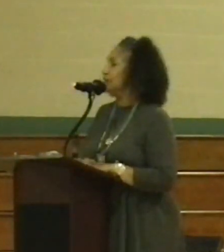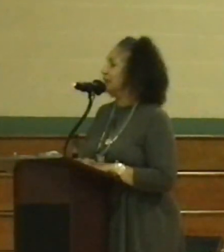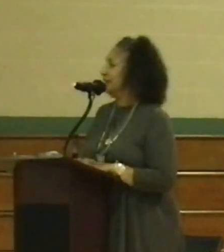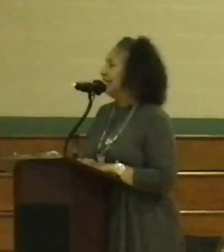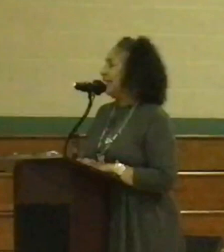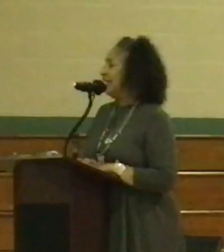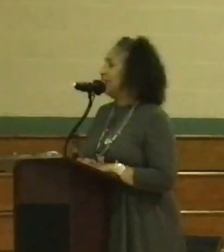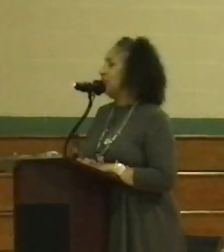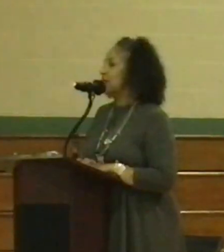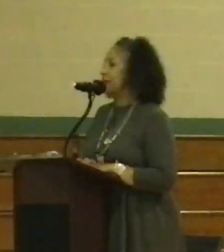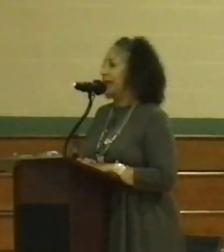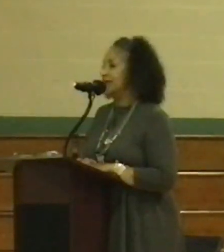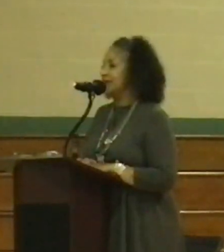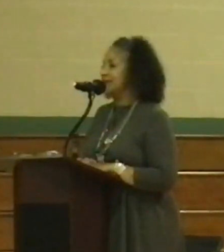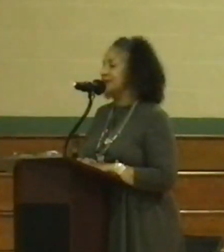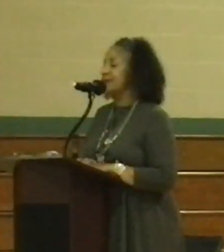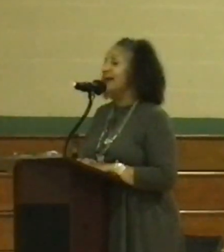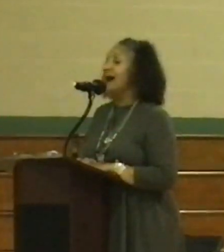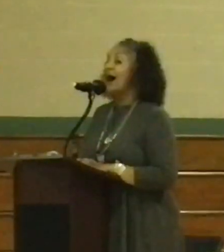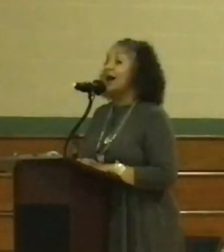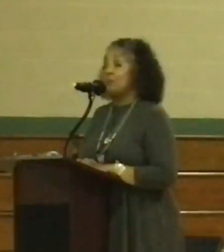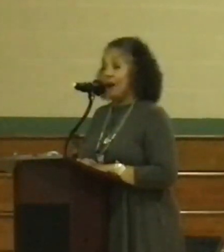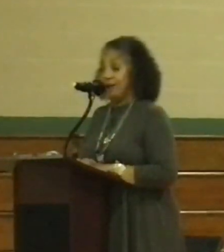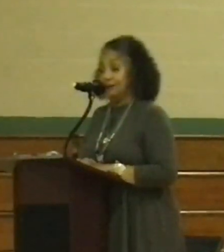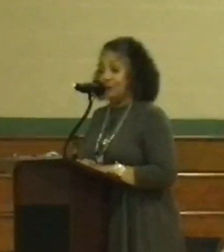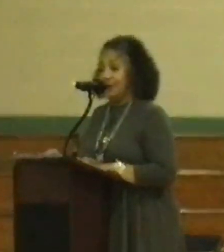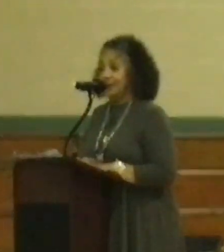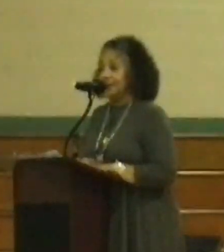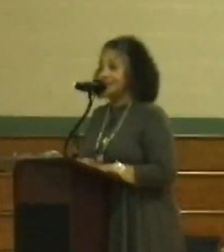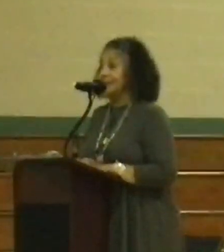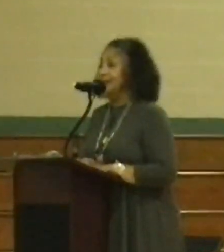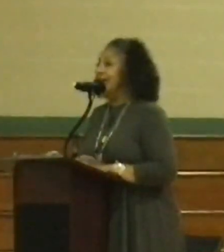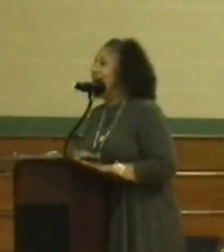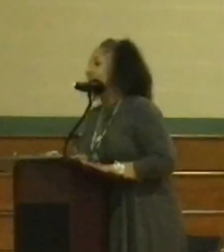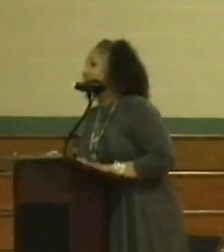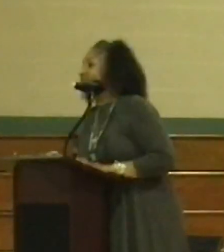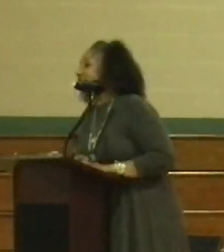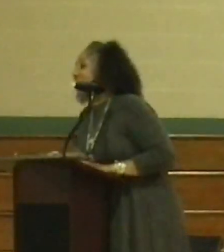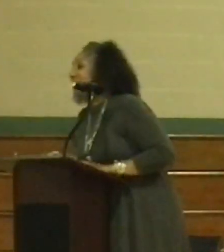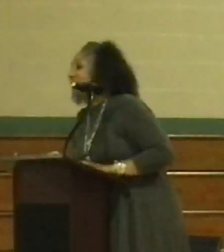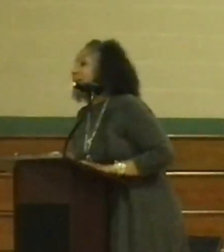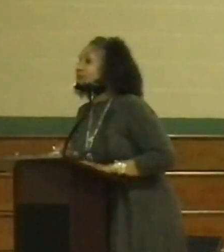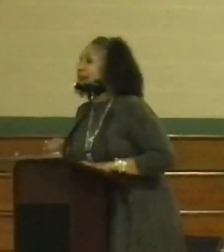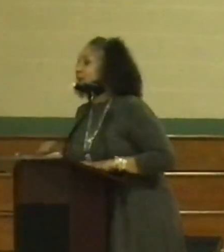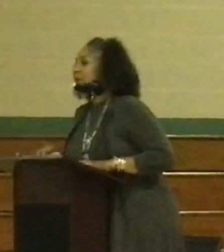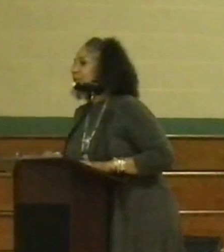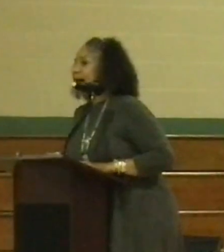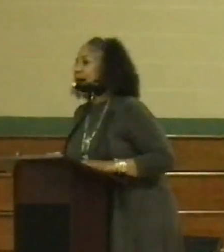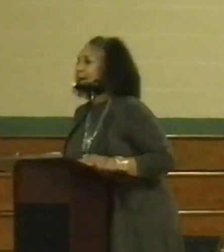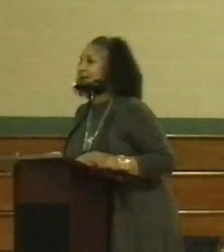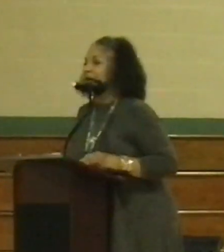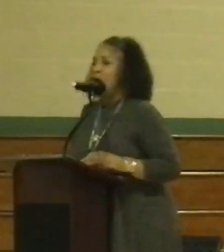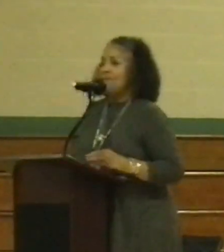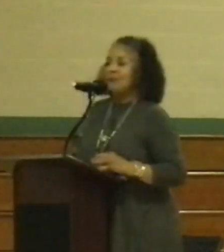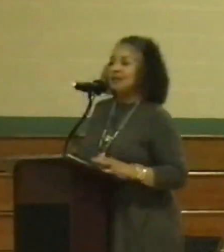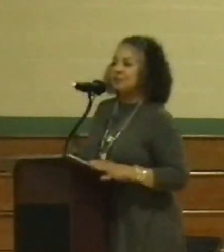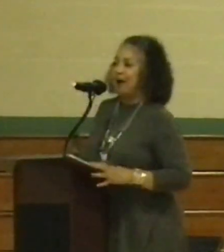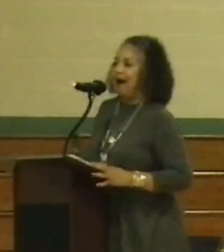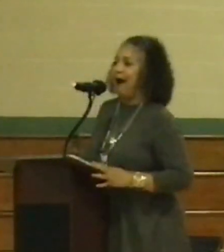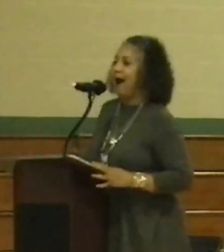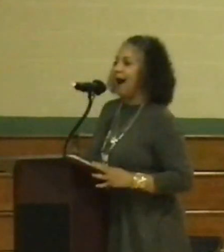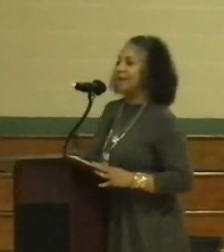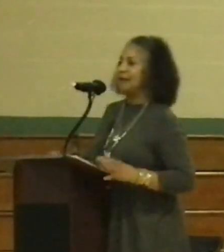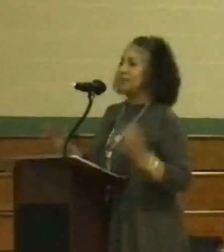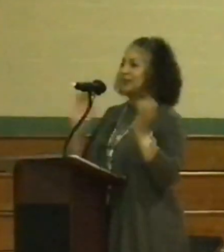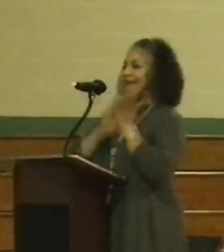overlooked any other candidates, I apologize. Did I miss? Is that Ms. Muhammad? Ms.